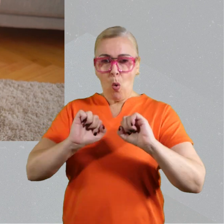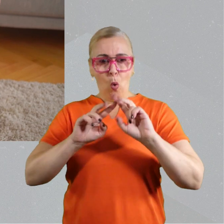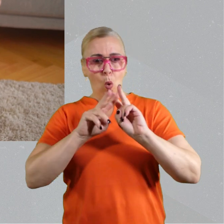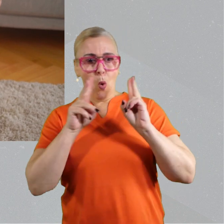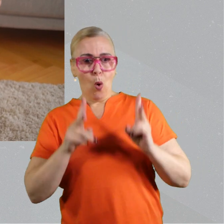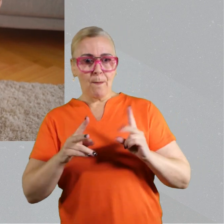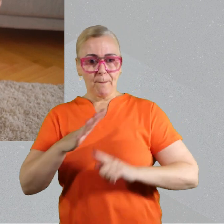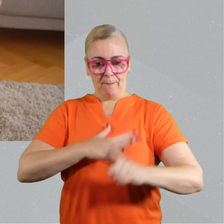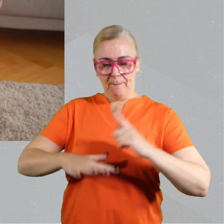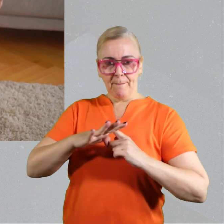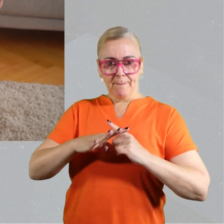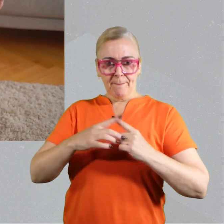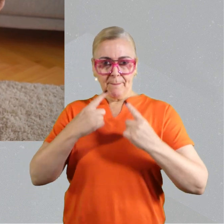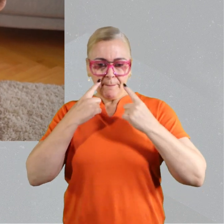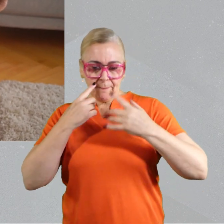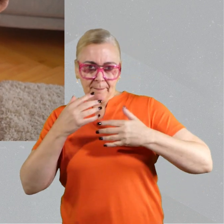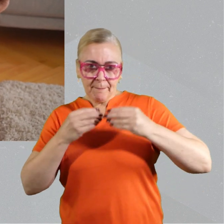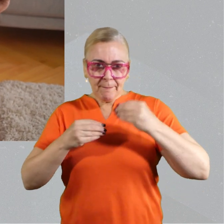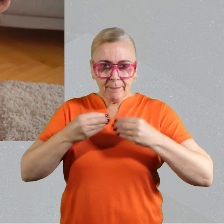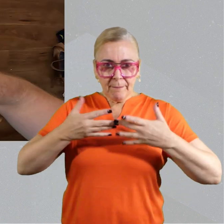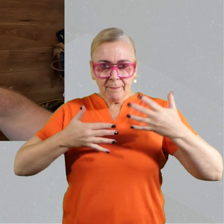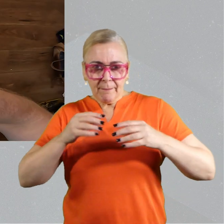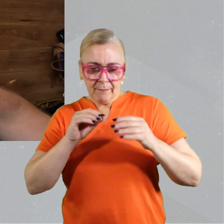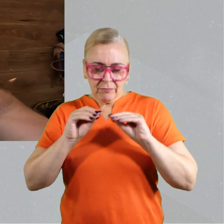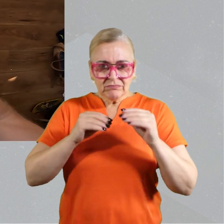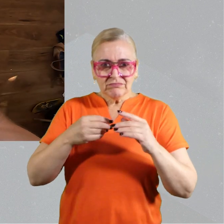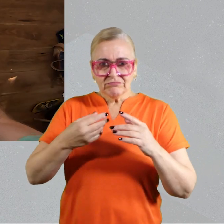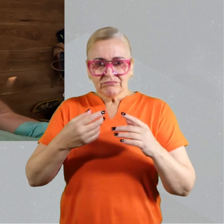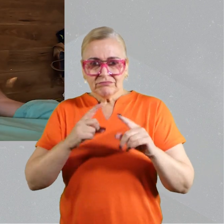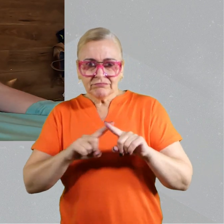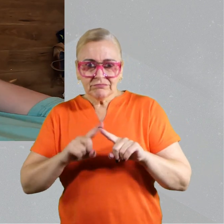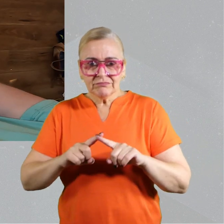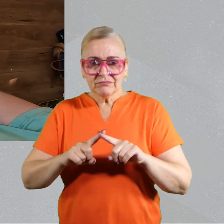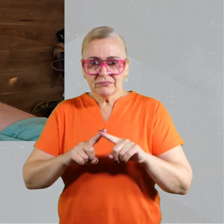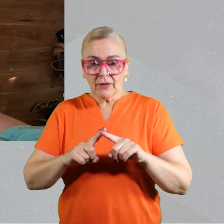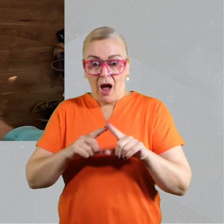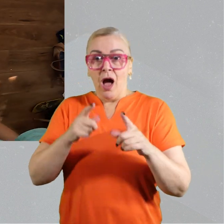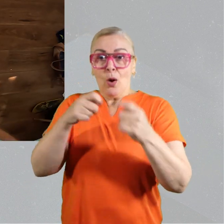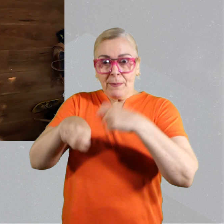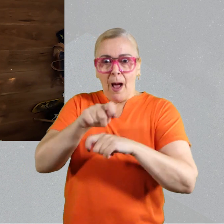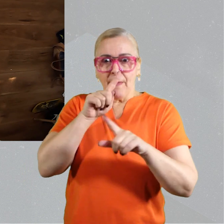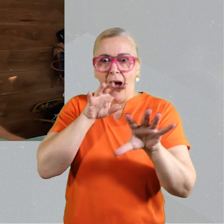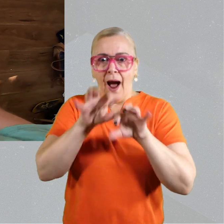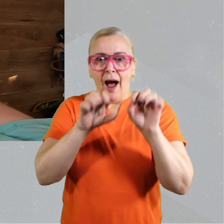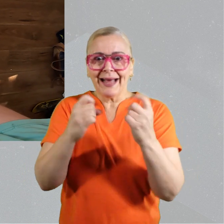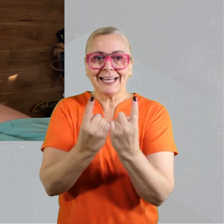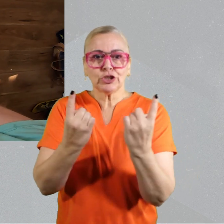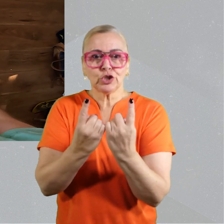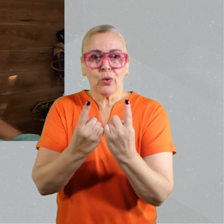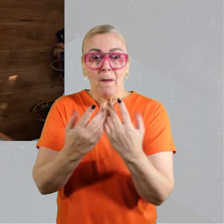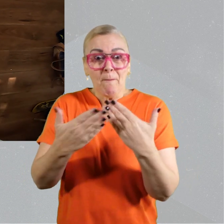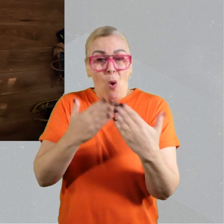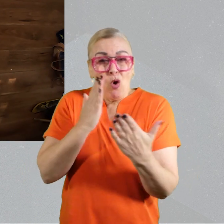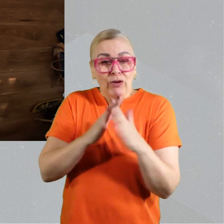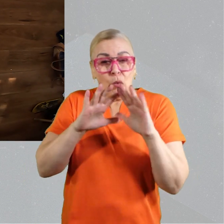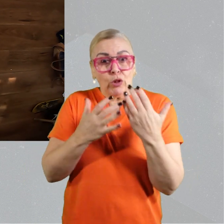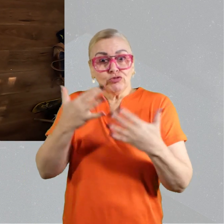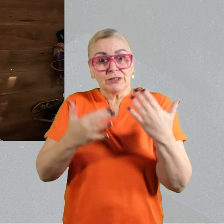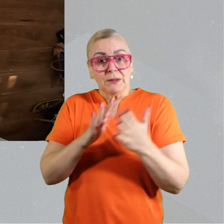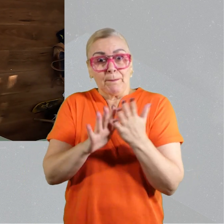people are in their own home environment doing measurements by themselves, you may tackle some of those issues and you may